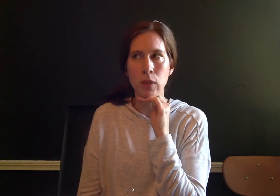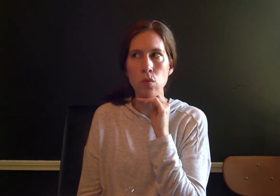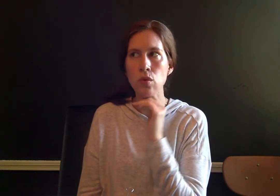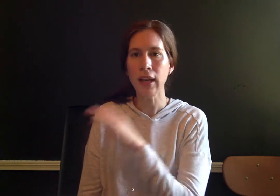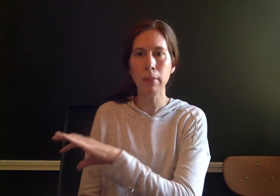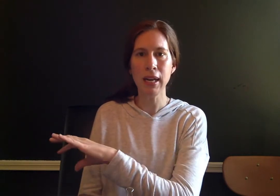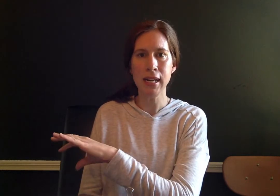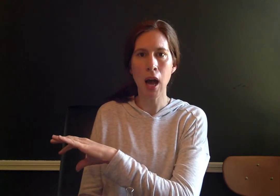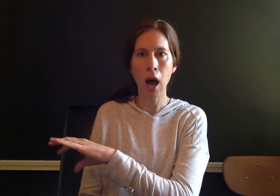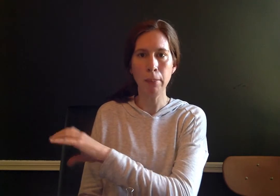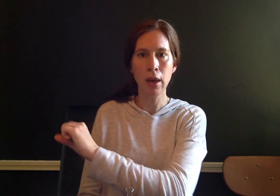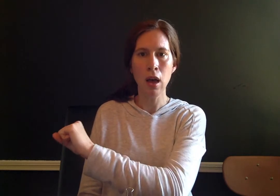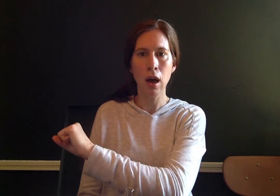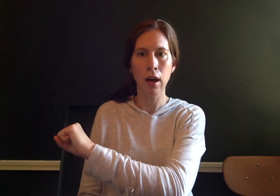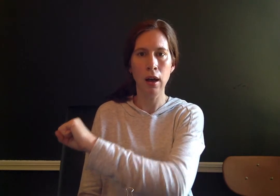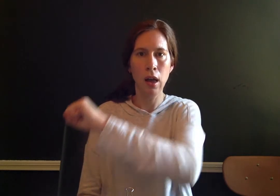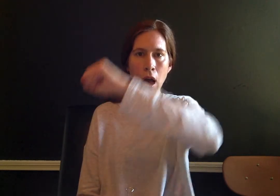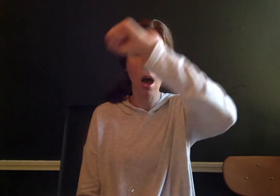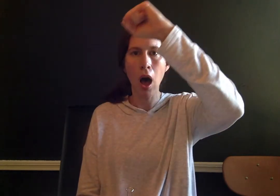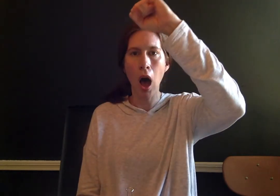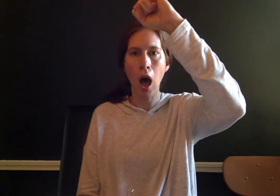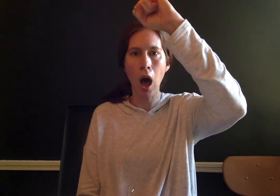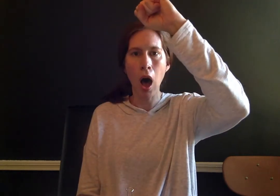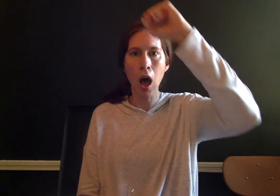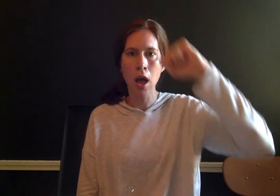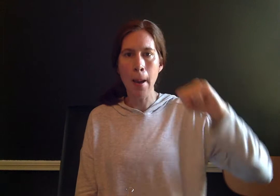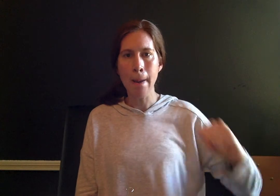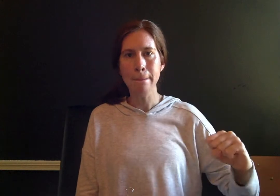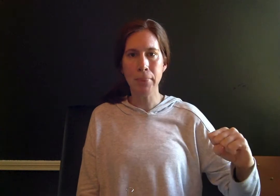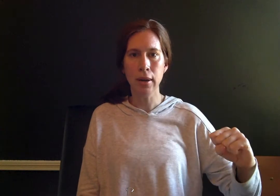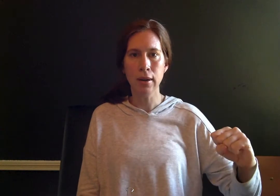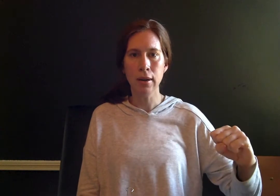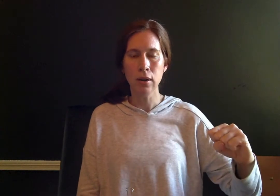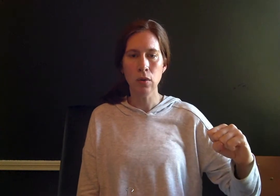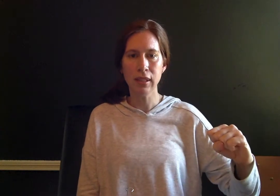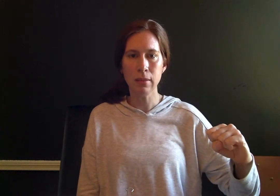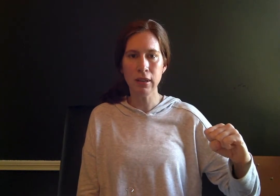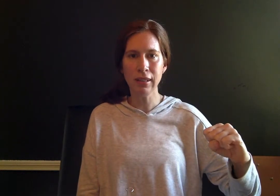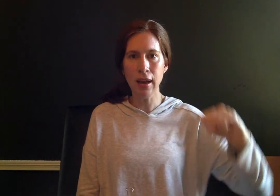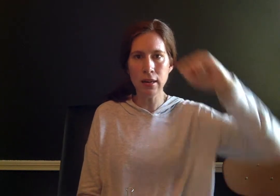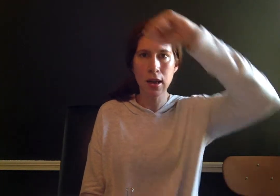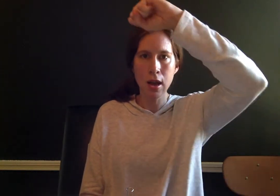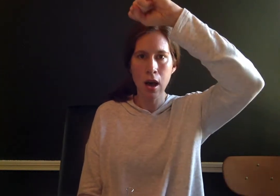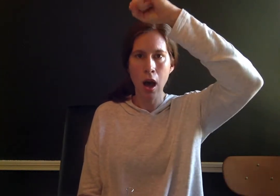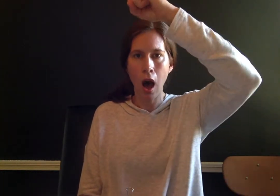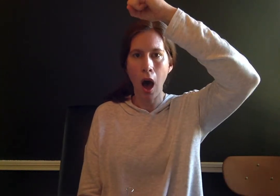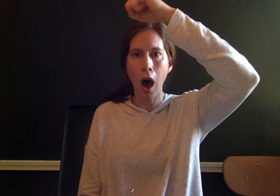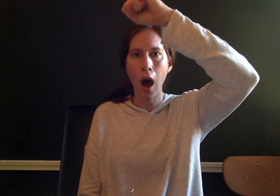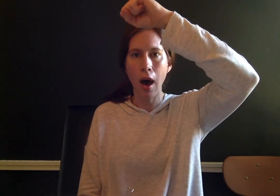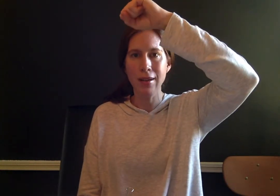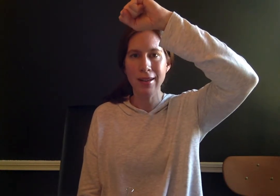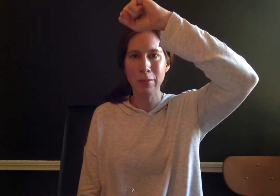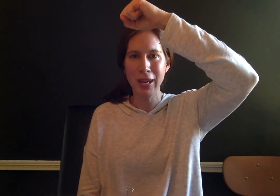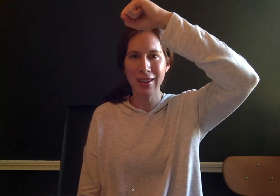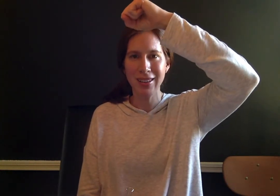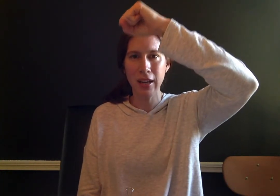Ooh, like a bunny. Hop. H H A P. What's the middle sound? Ah. Up here. Good.